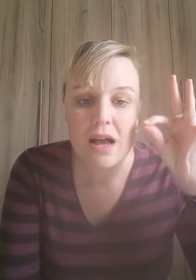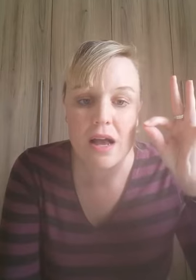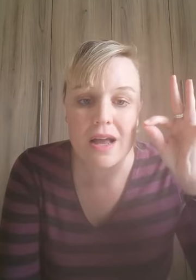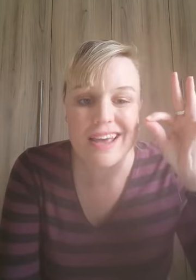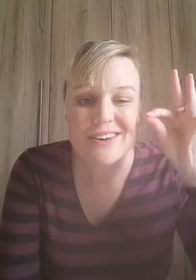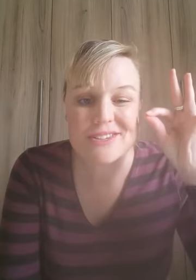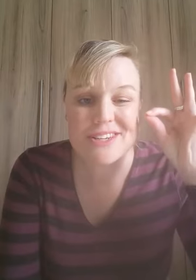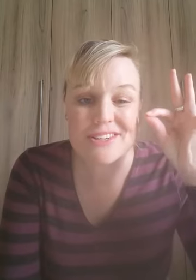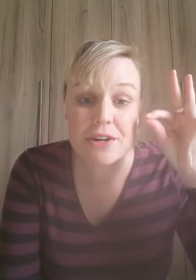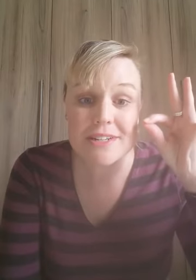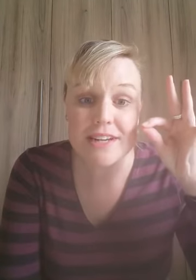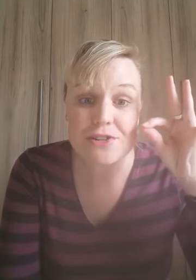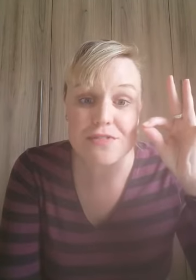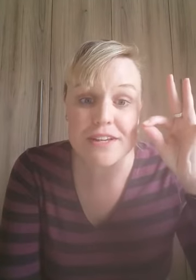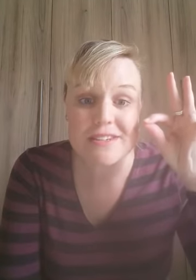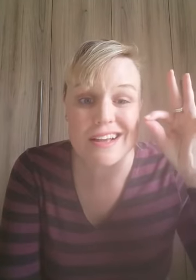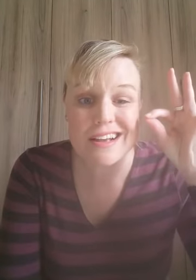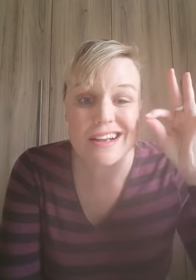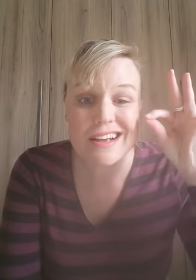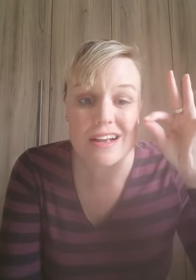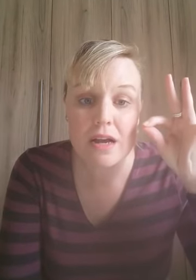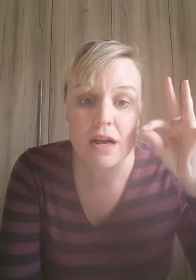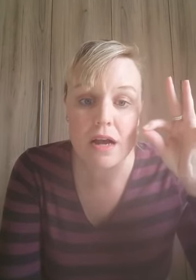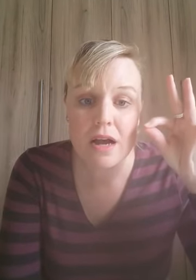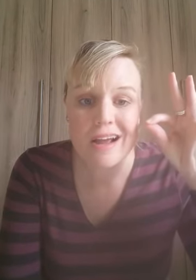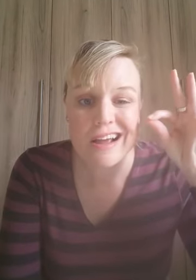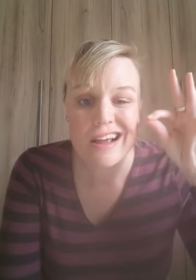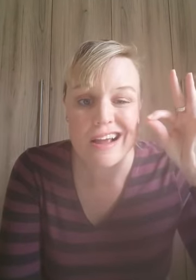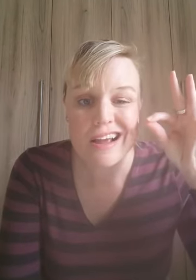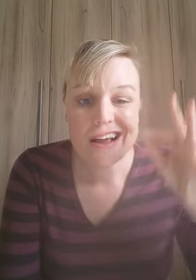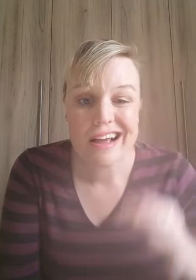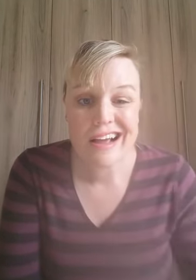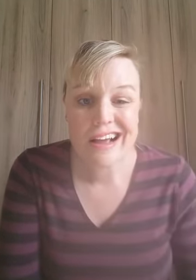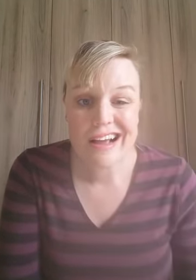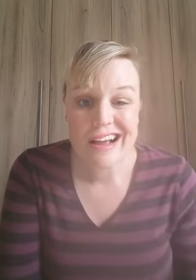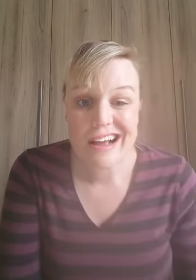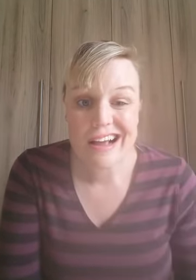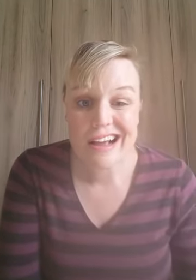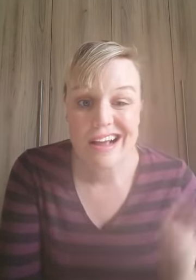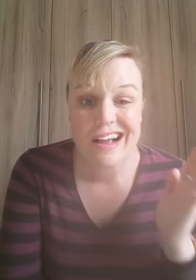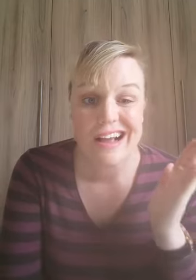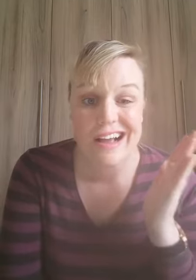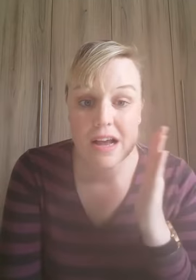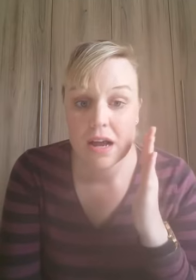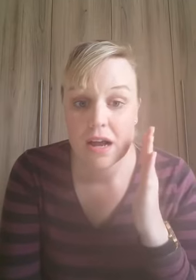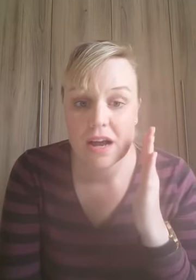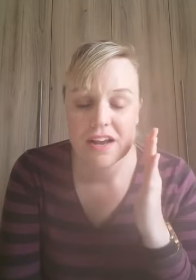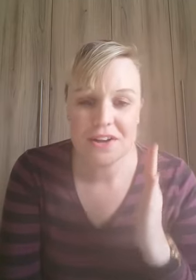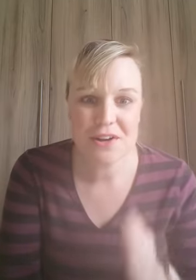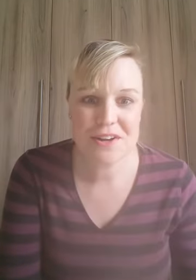here also you don't touch your face good